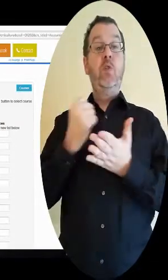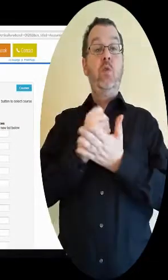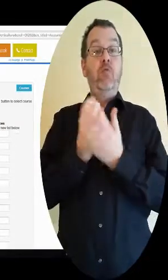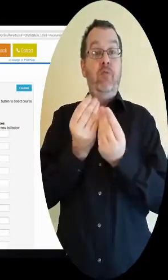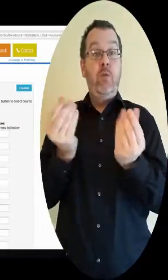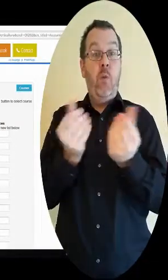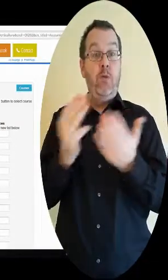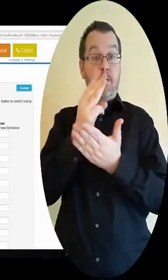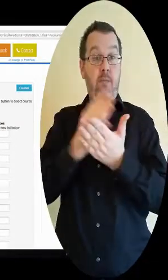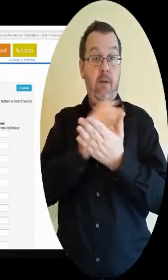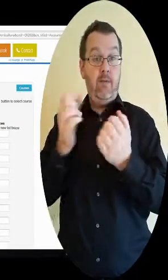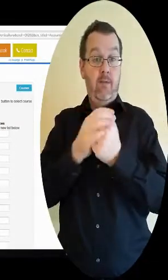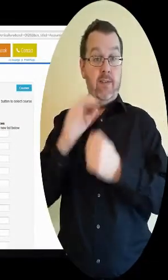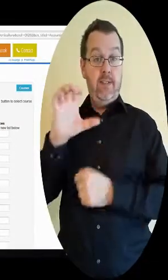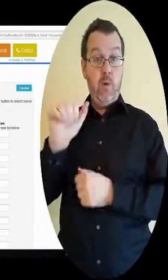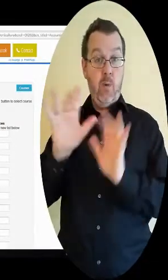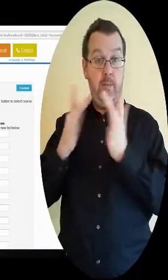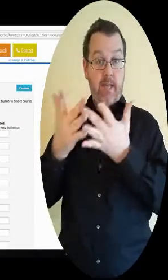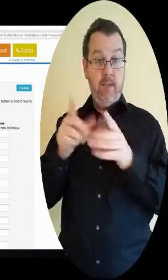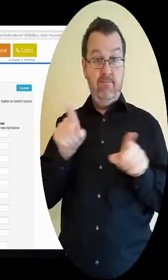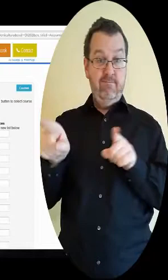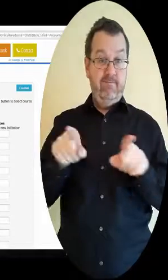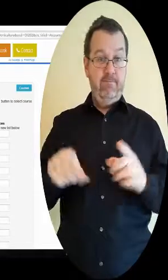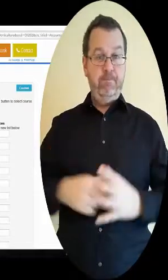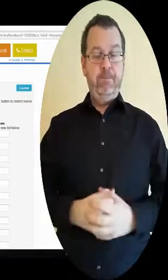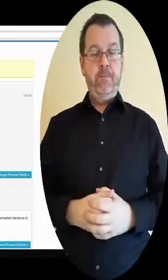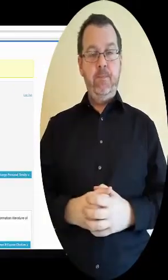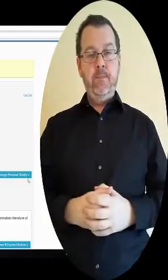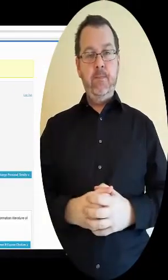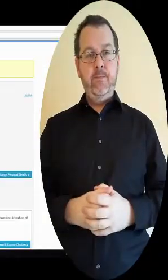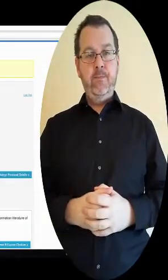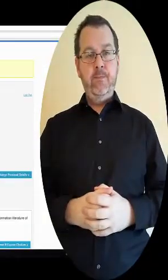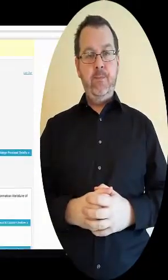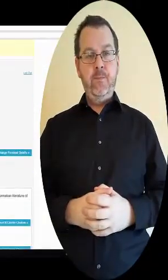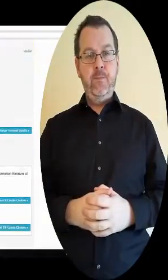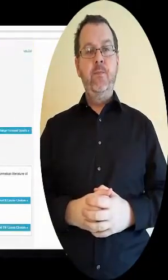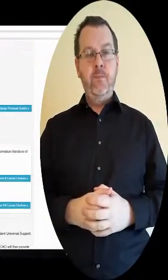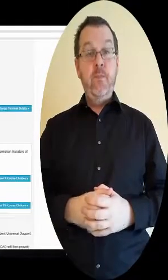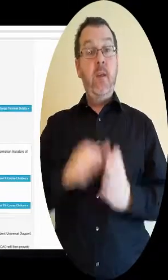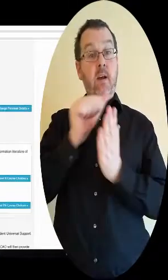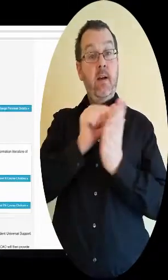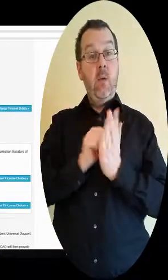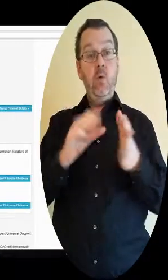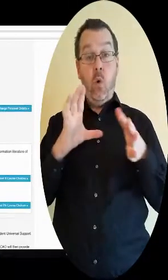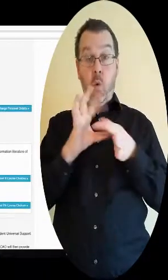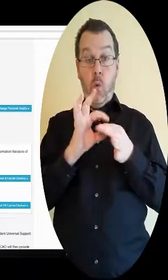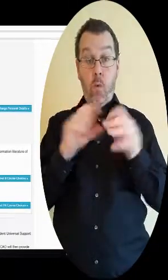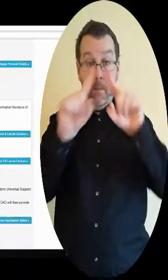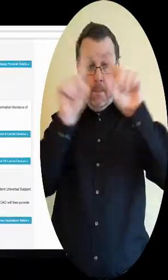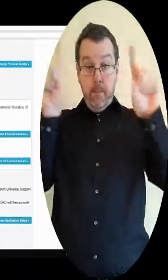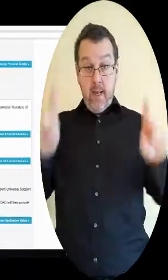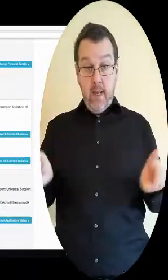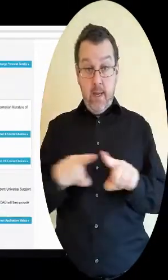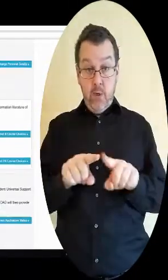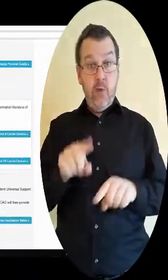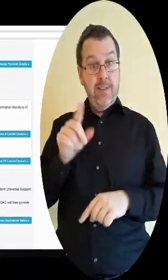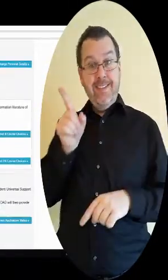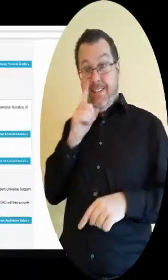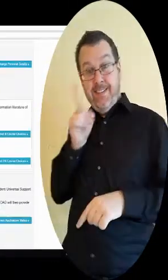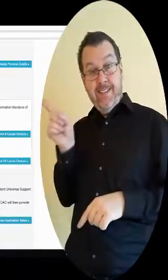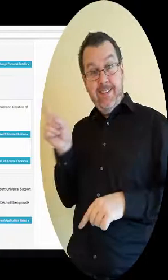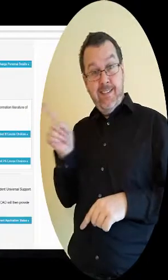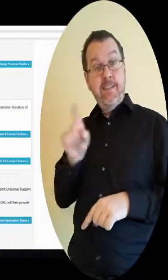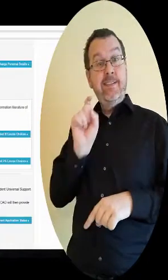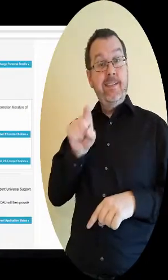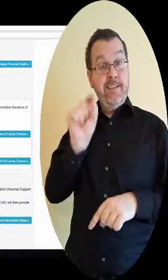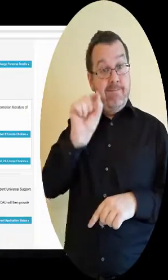in the Student Resources section of the CAO website. From your account homepage, can also tick the